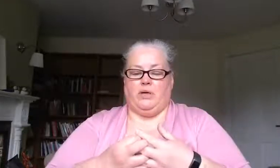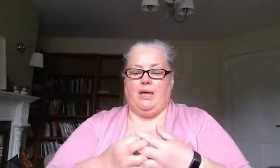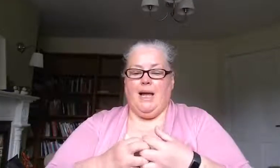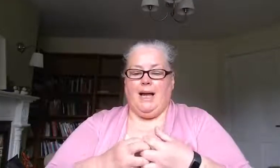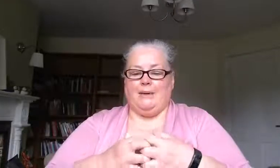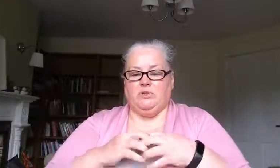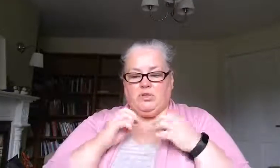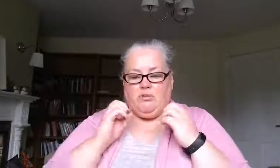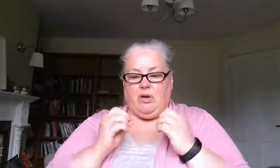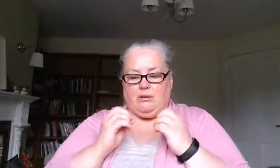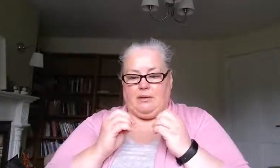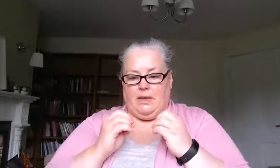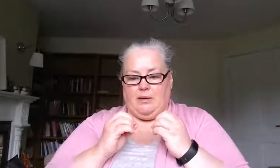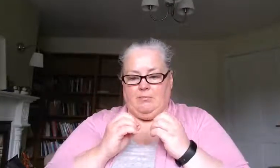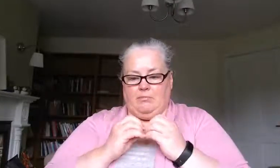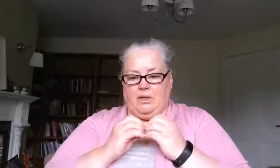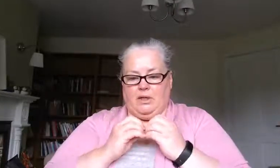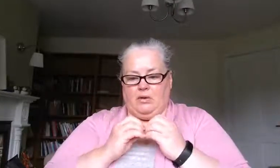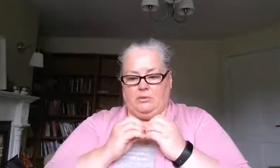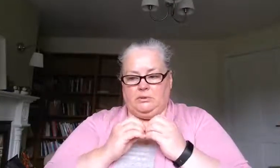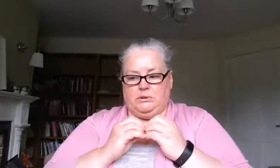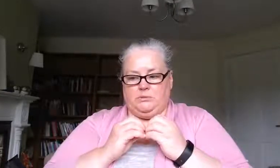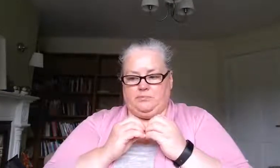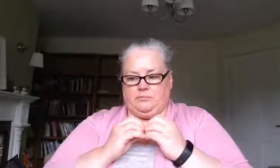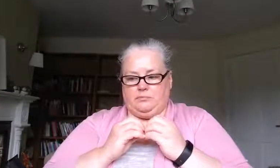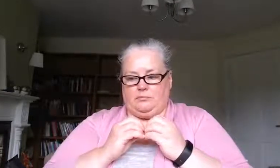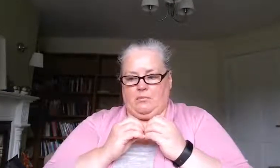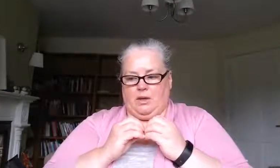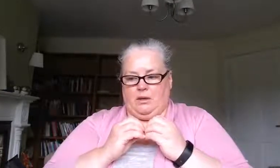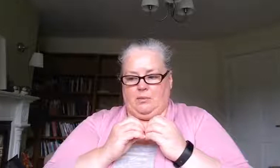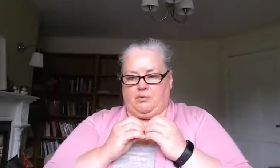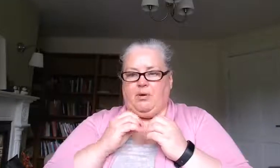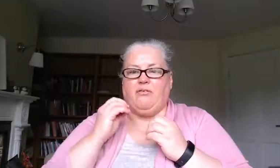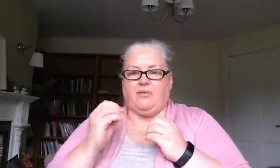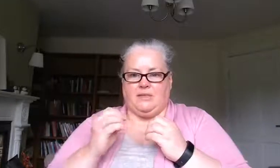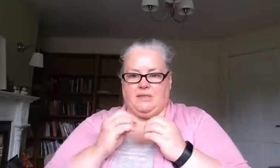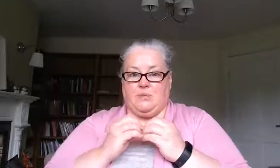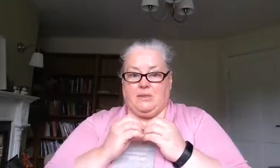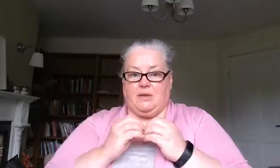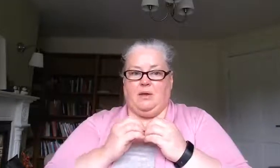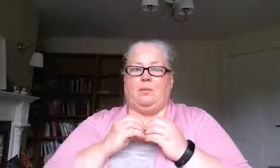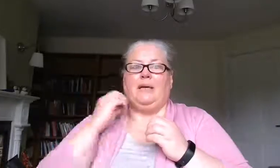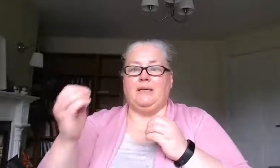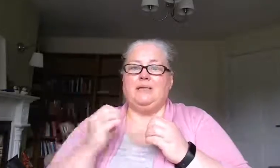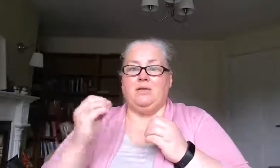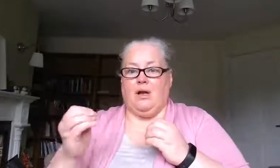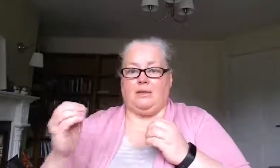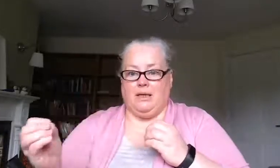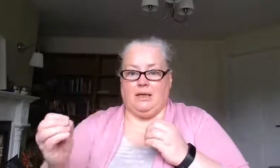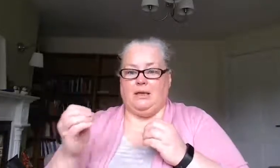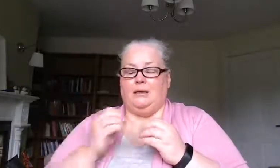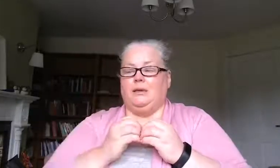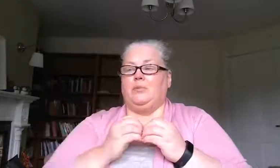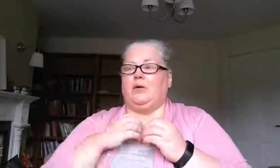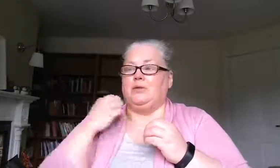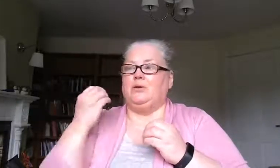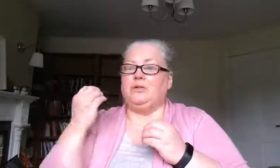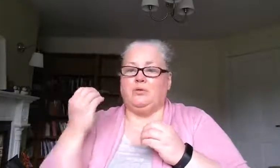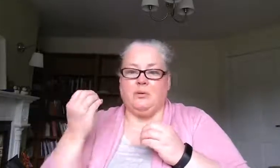and i'm just going to um you know uh preference this by saying please do not think because i'm going to talk about